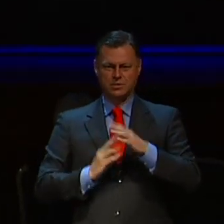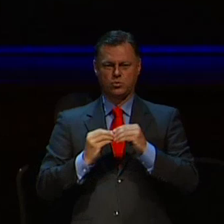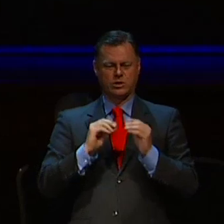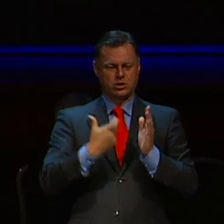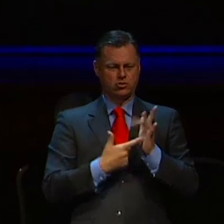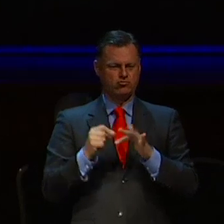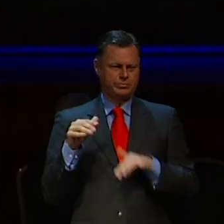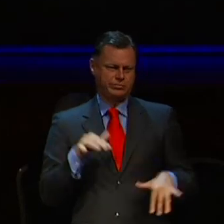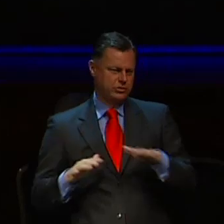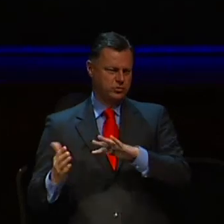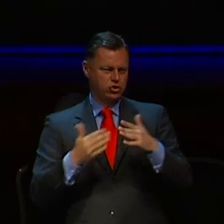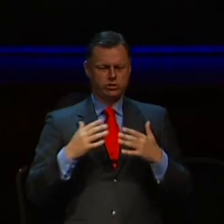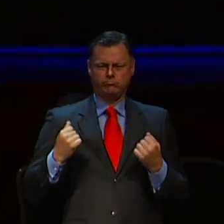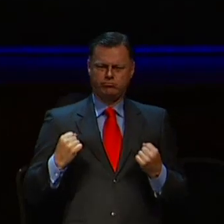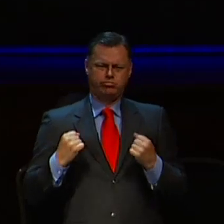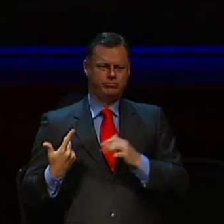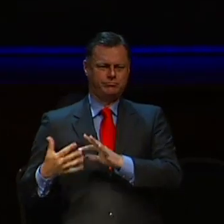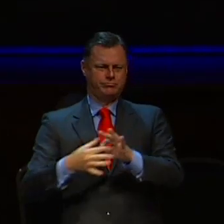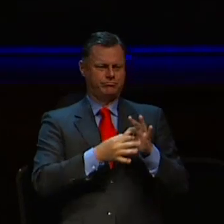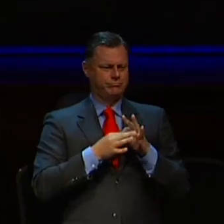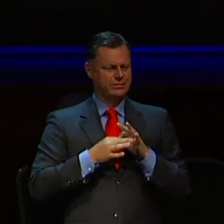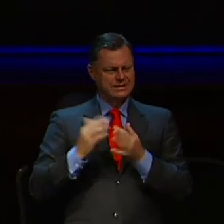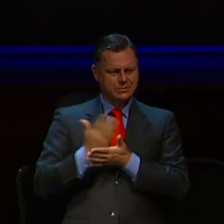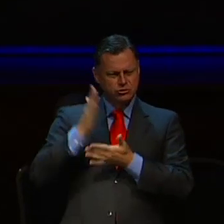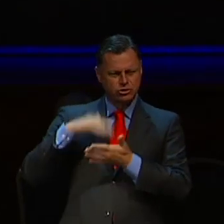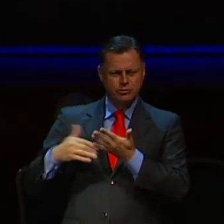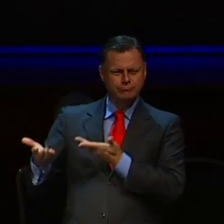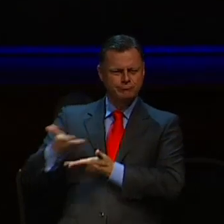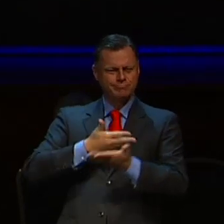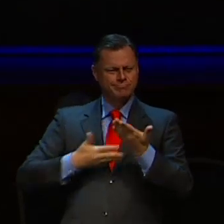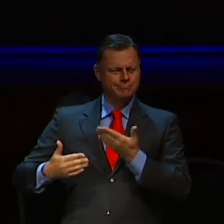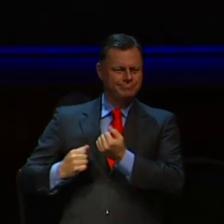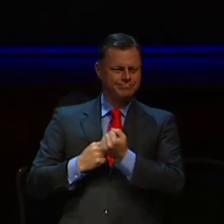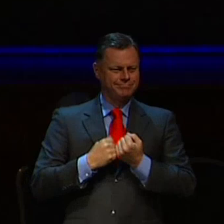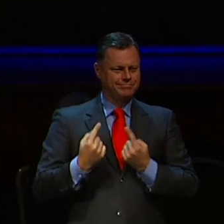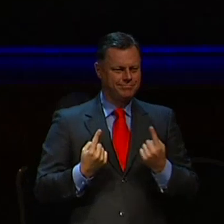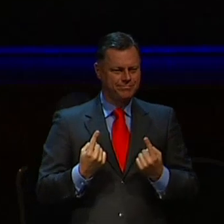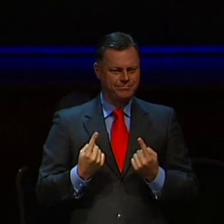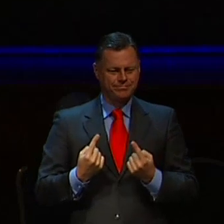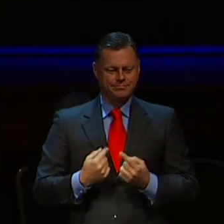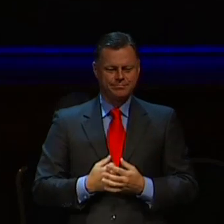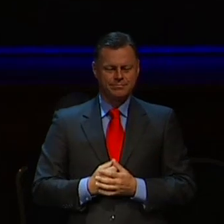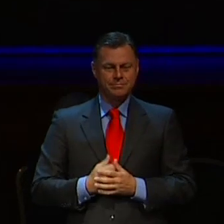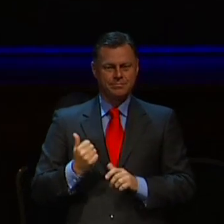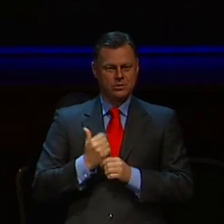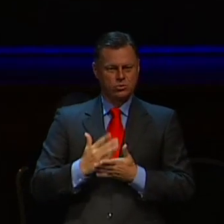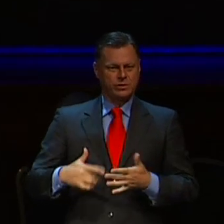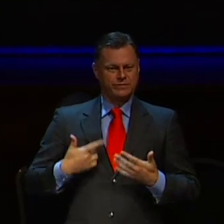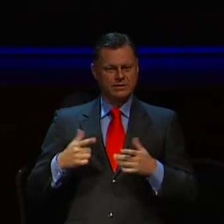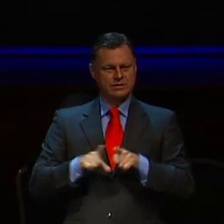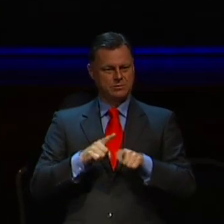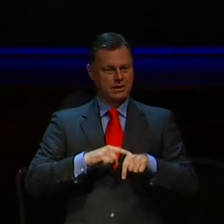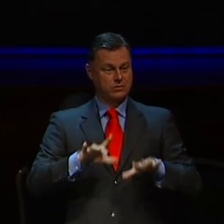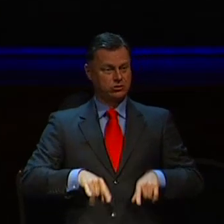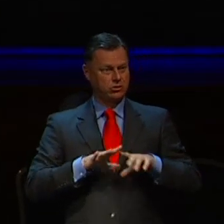Stella loved to call it, to share our experiences. Until we are included as part of the mainstream